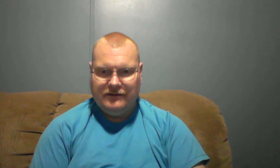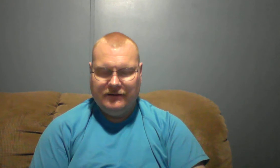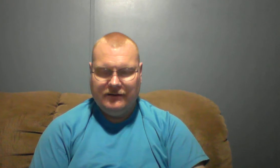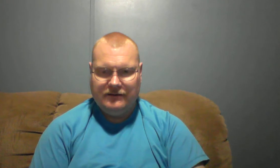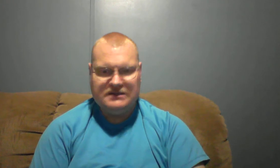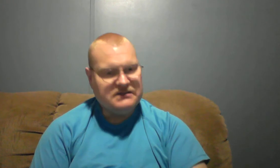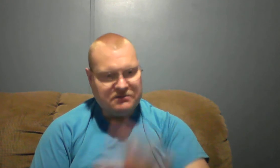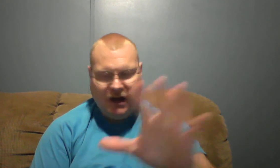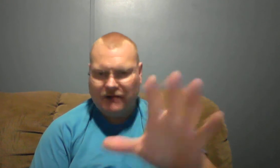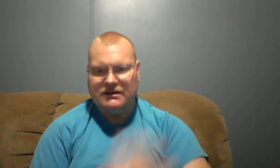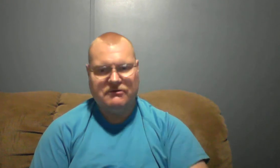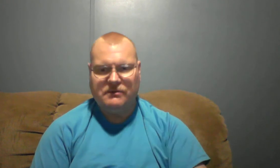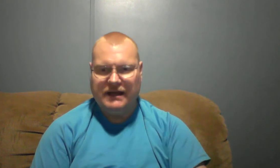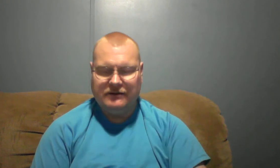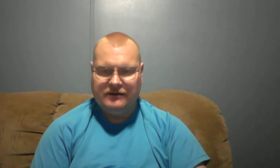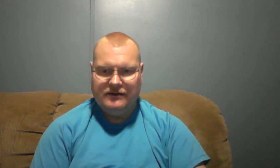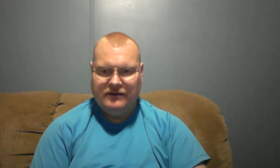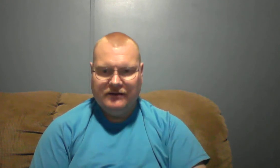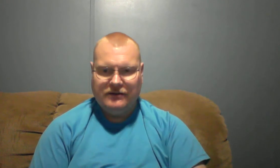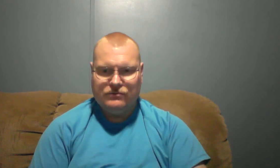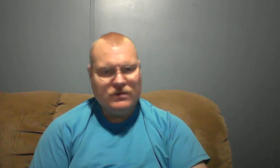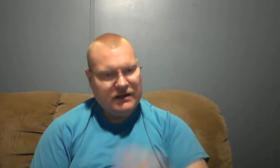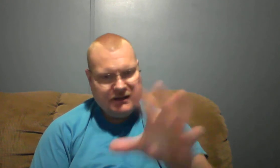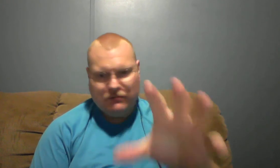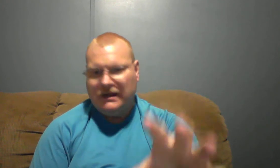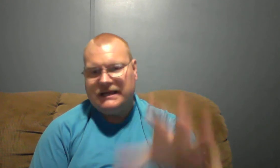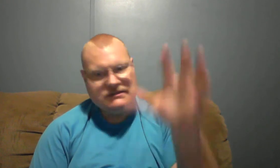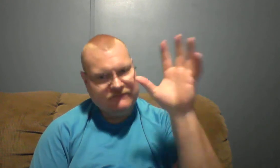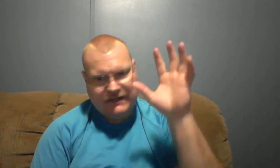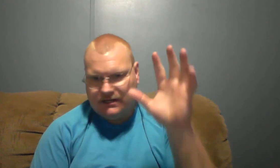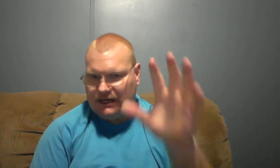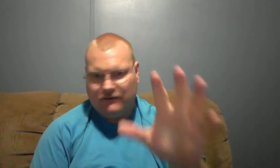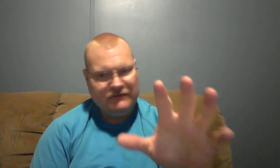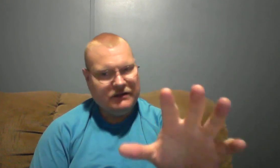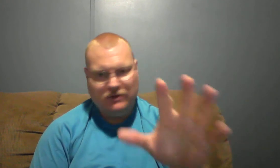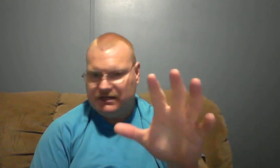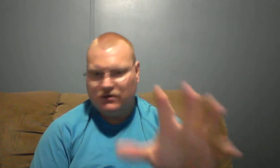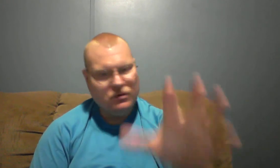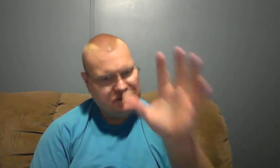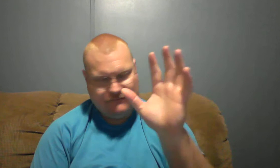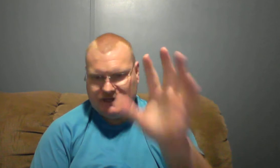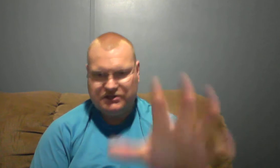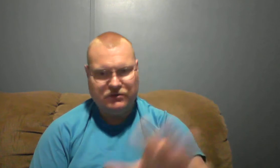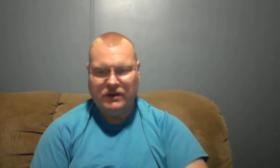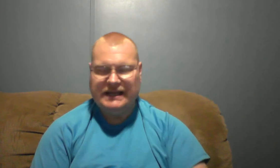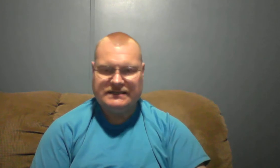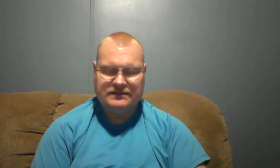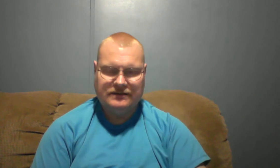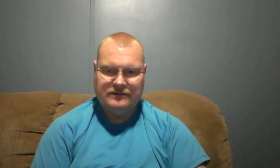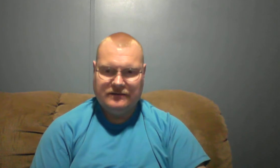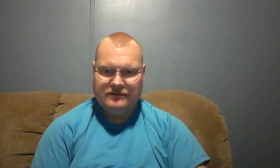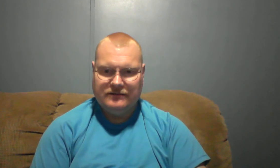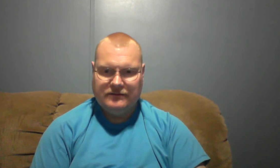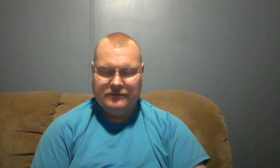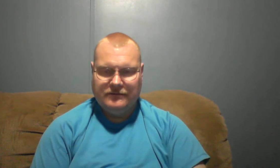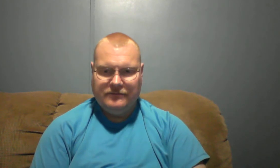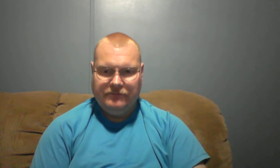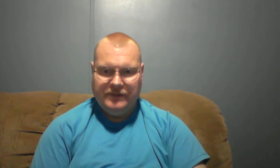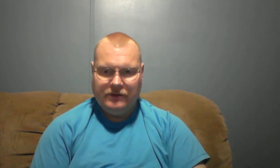just as Paul talked about running the race you know run his course and finish the race we